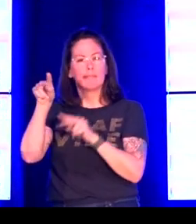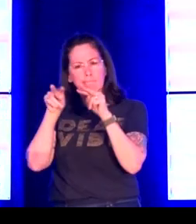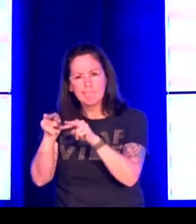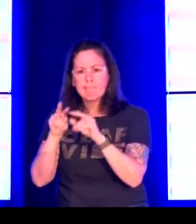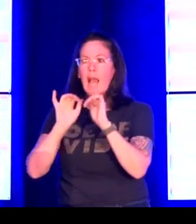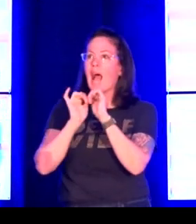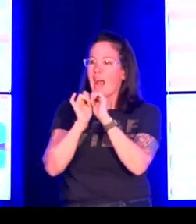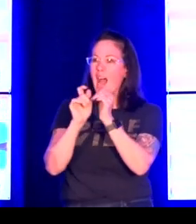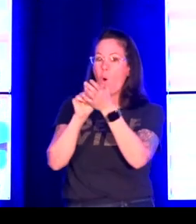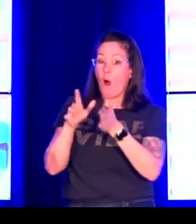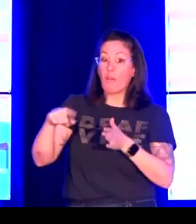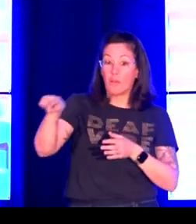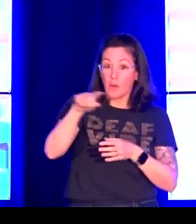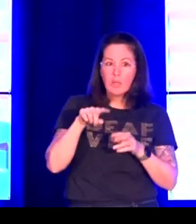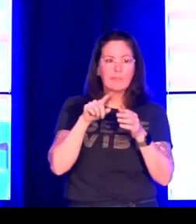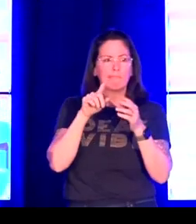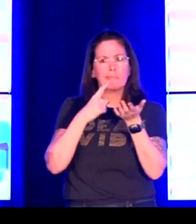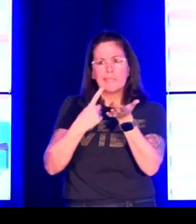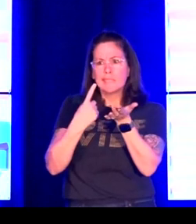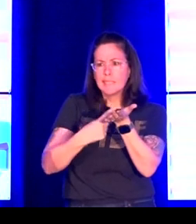I also looked at.